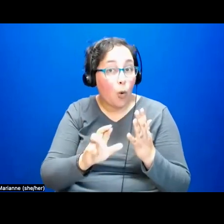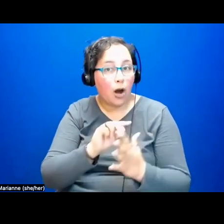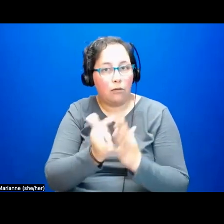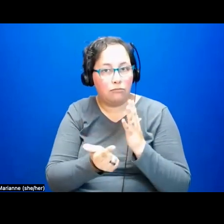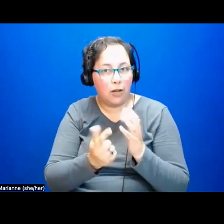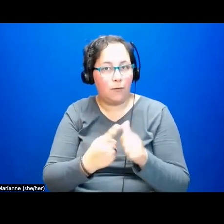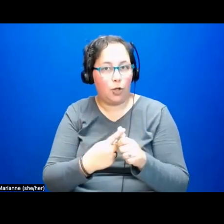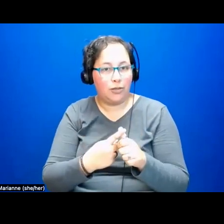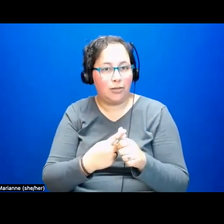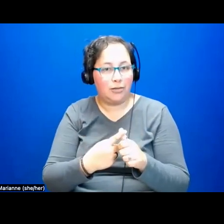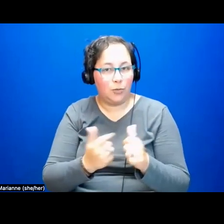can move on to Ruthie.